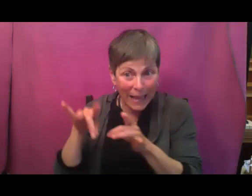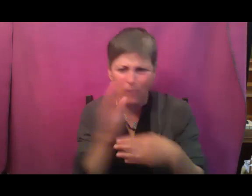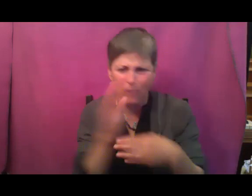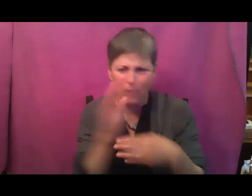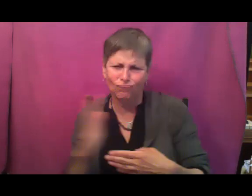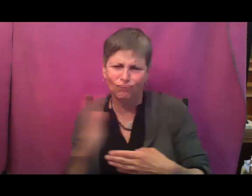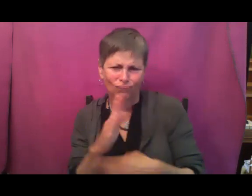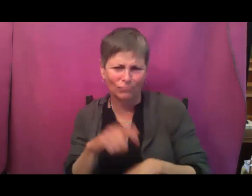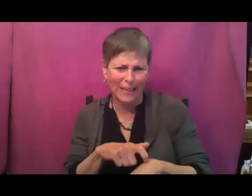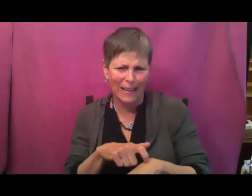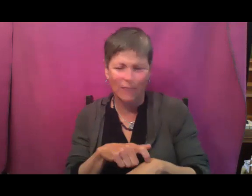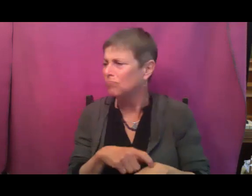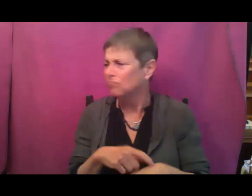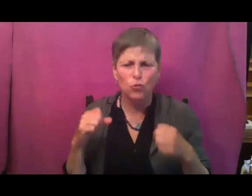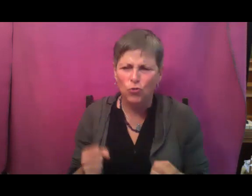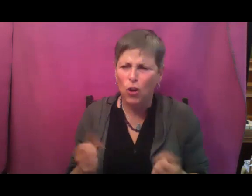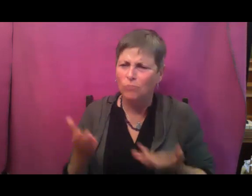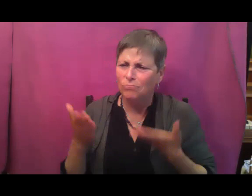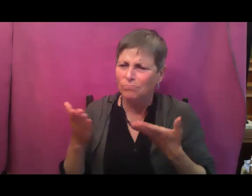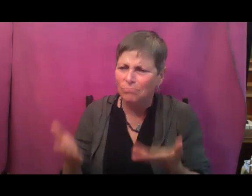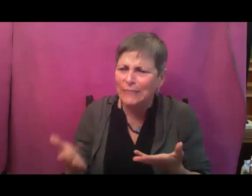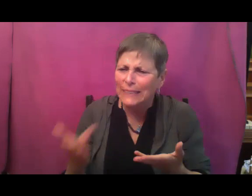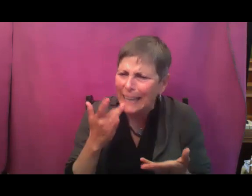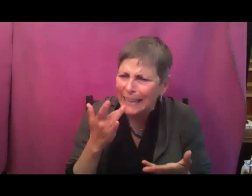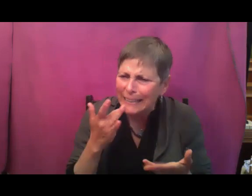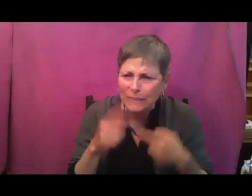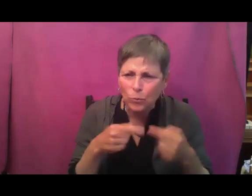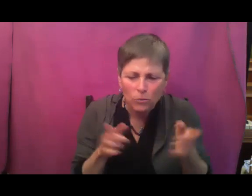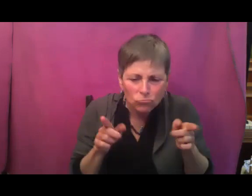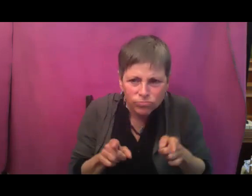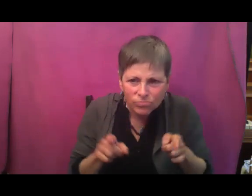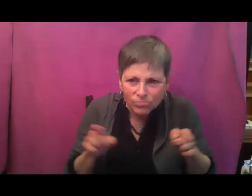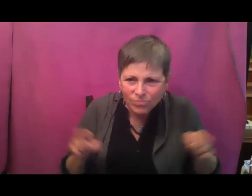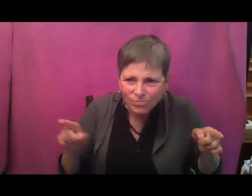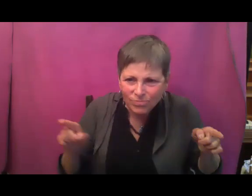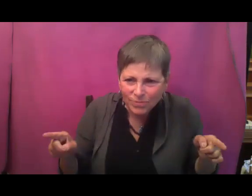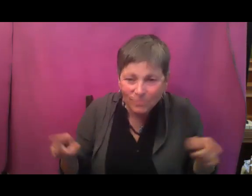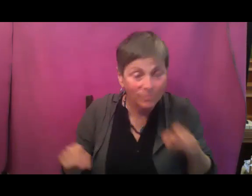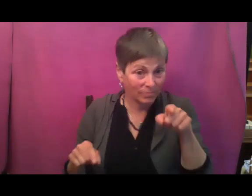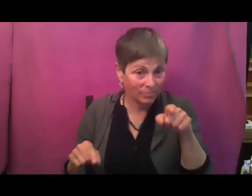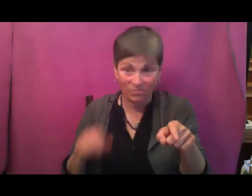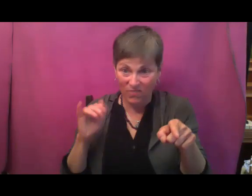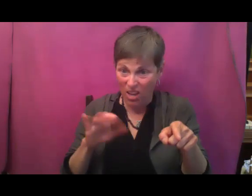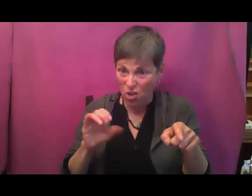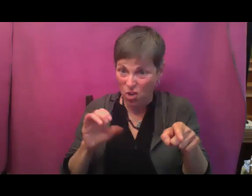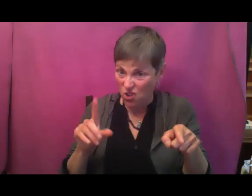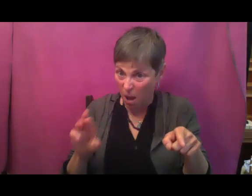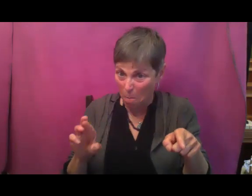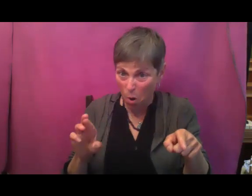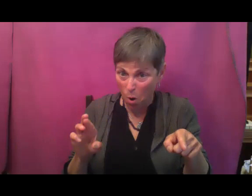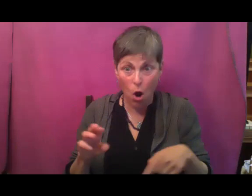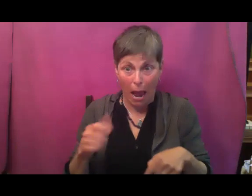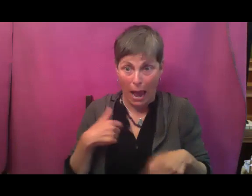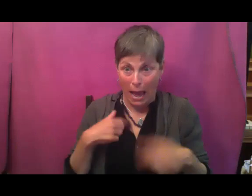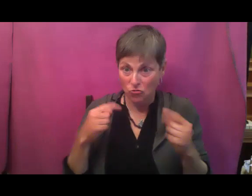cucumbers at different stages. Like honestly, this Marketmore 76 cucumber was delicious at six